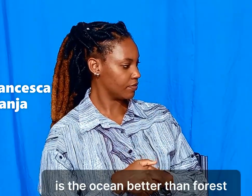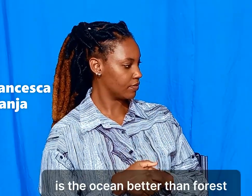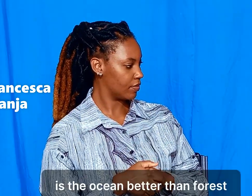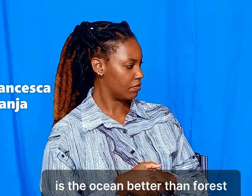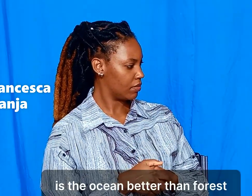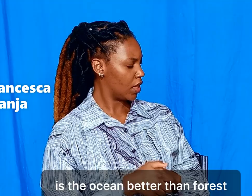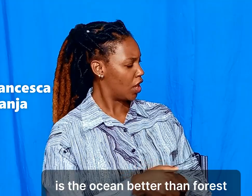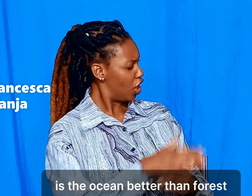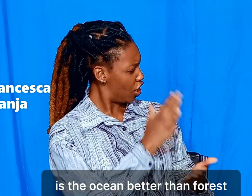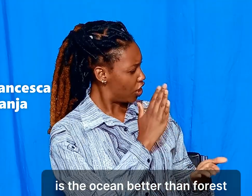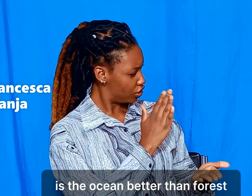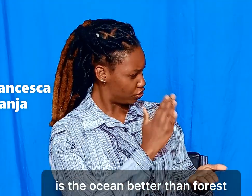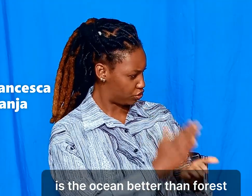better than my forest?